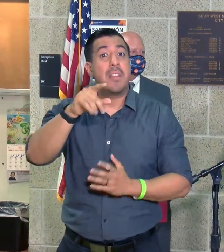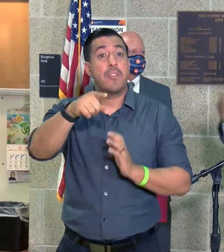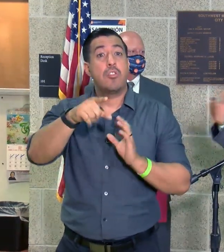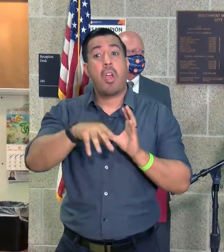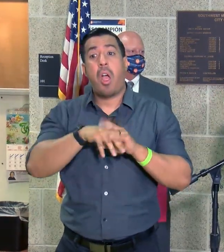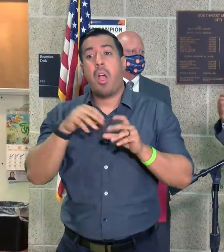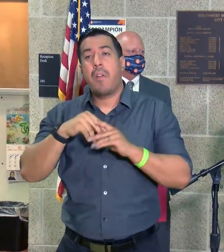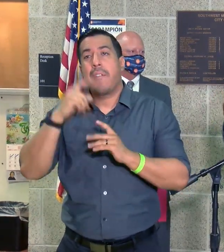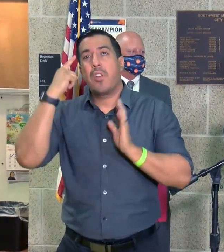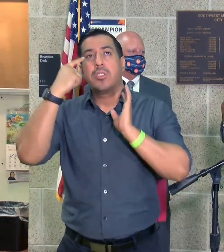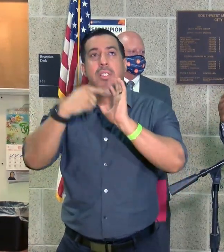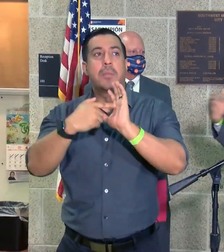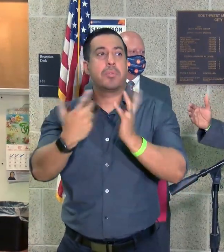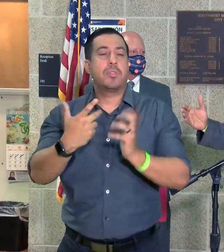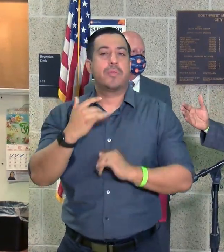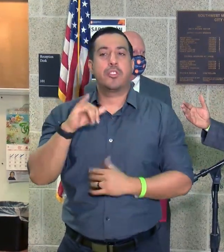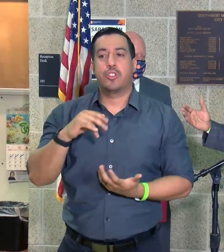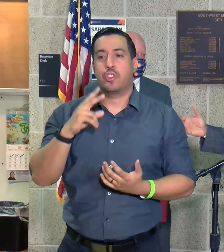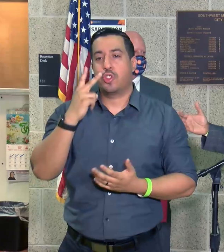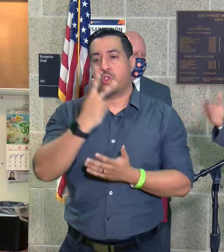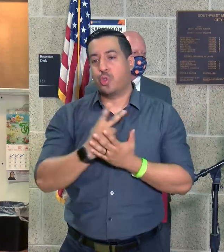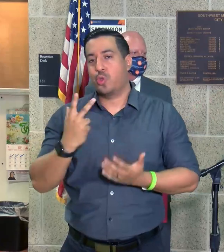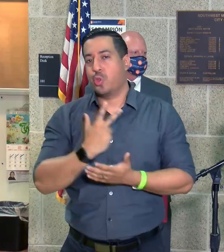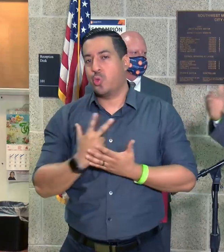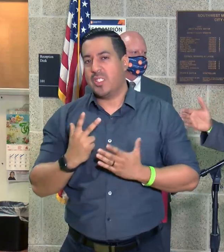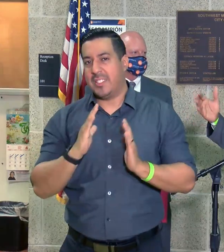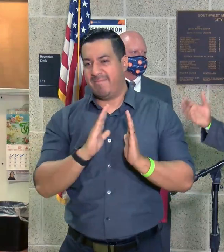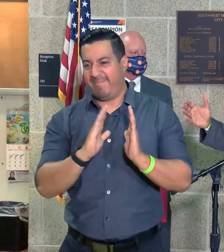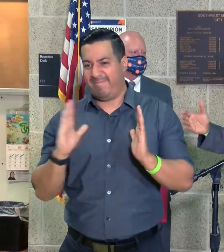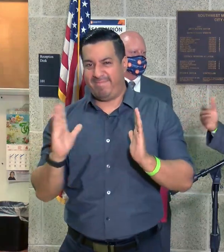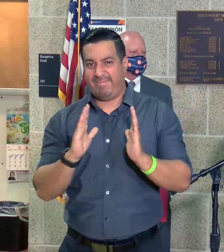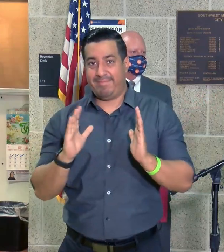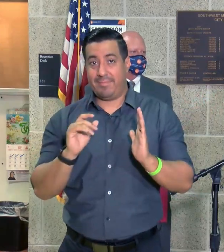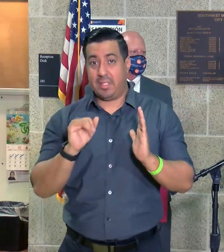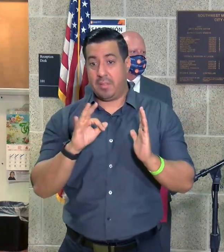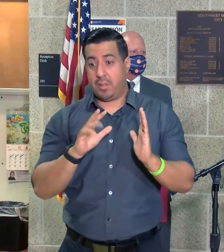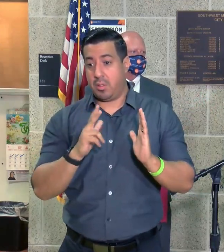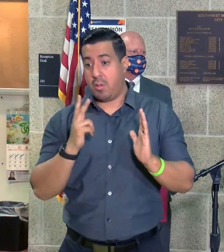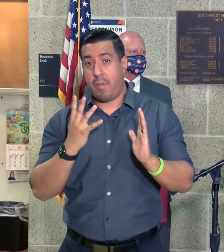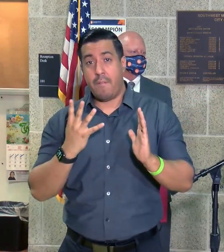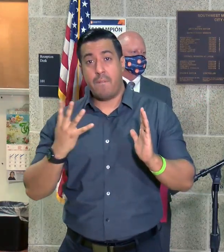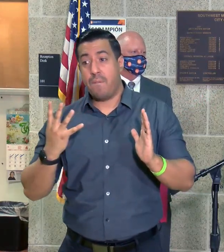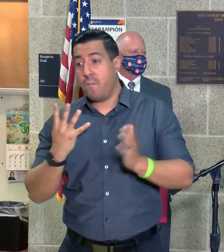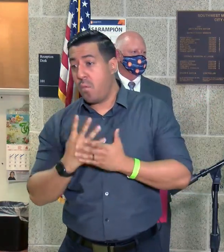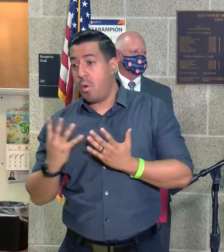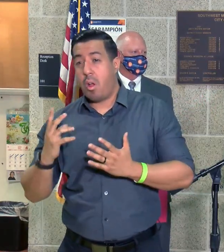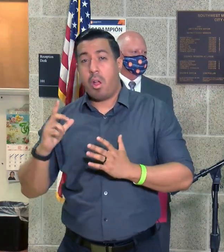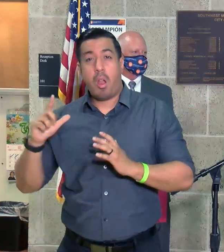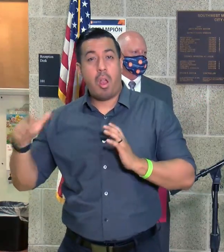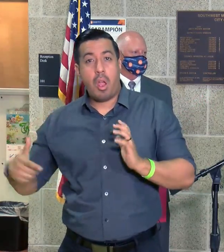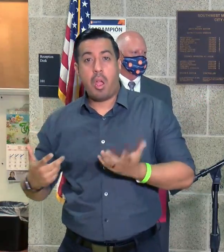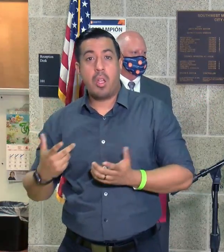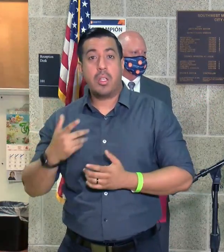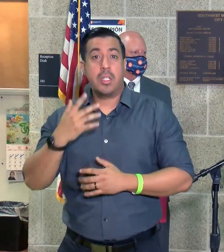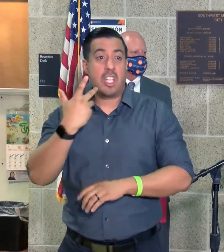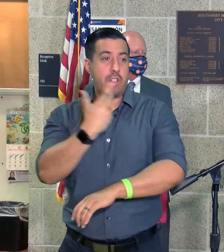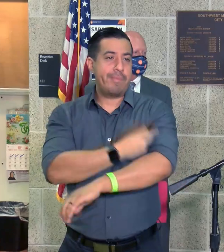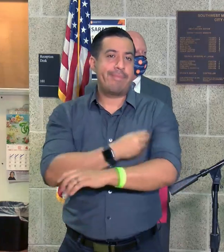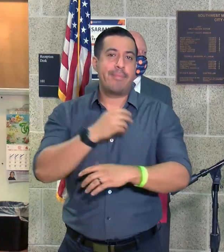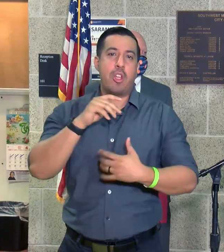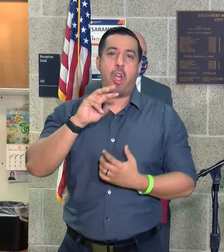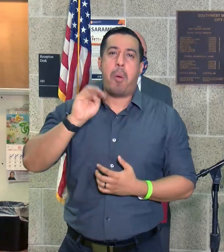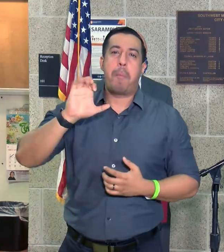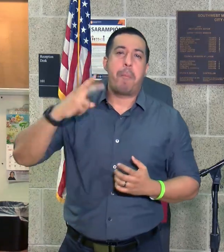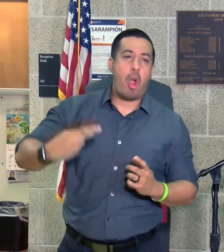of, let's say that, let's say that two, three week window, if you're outside of that, if you got this vaccine, for example, in early March